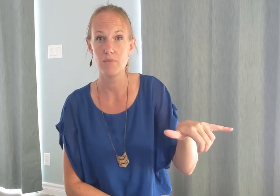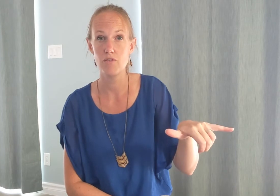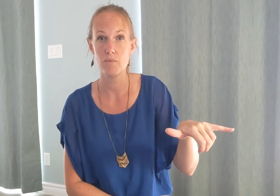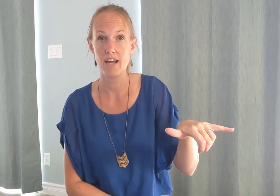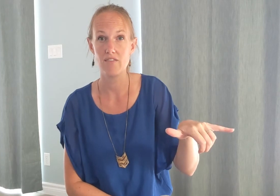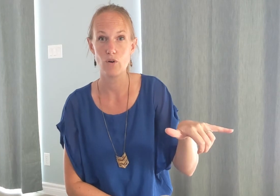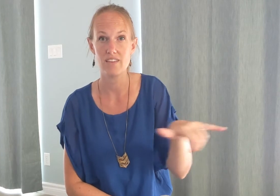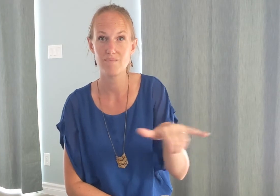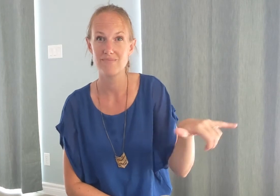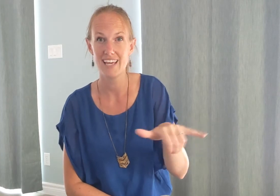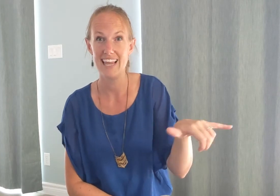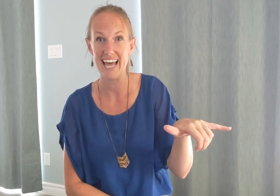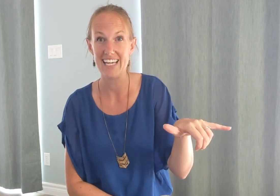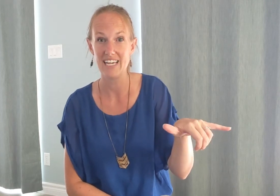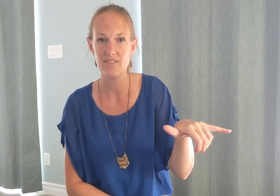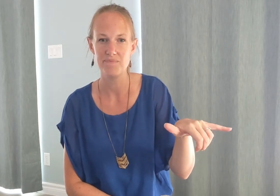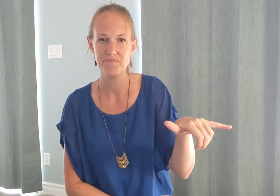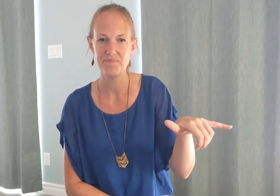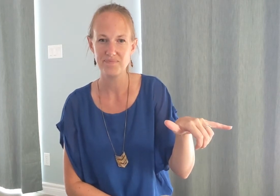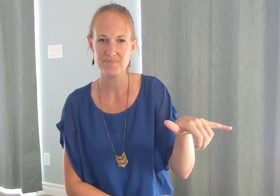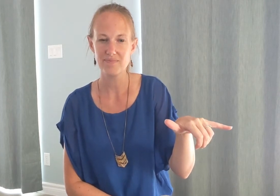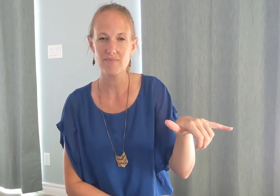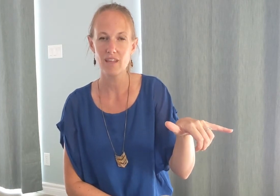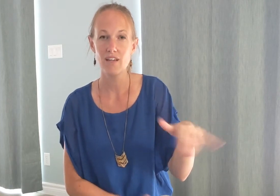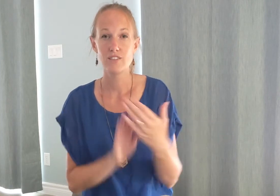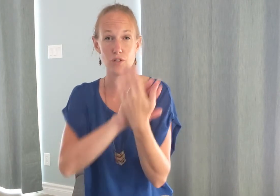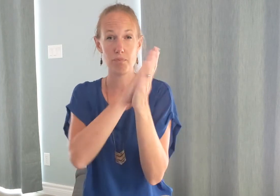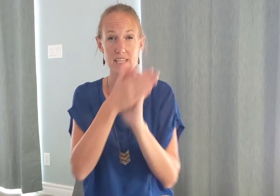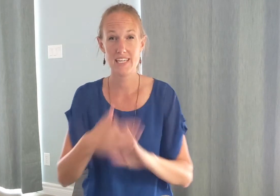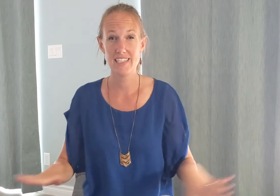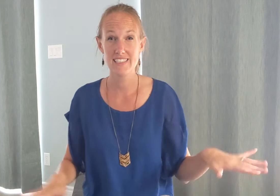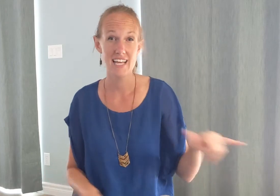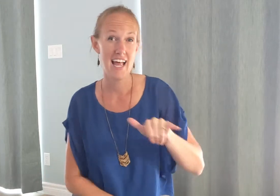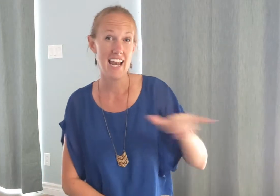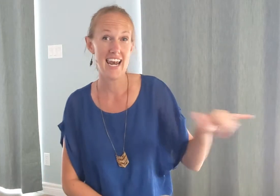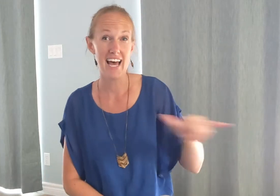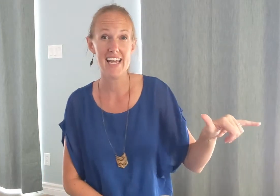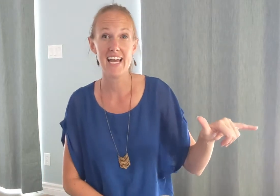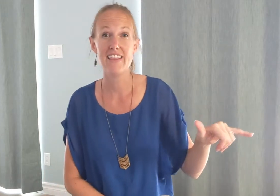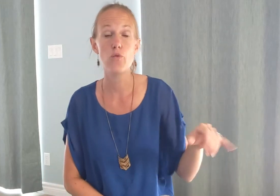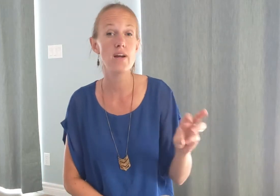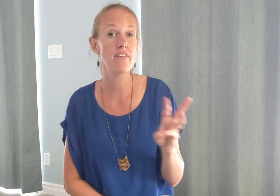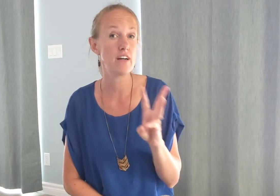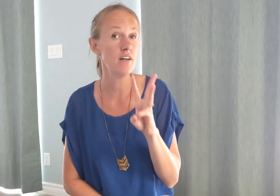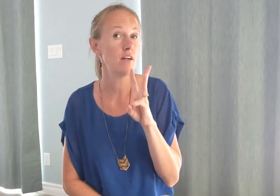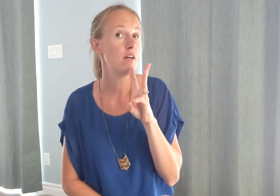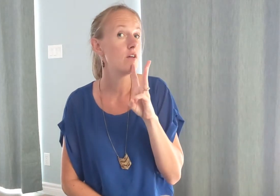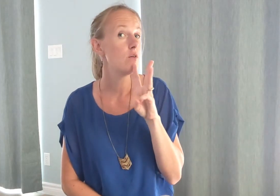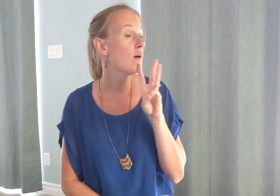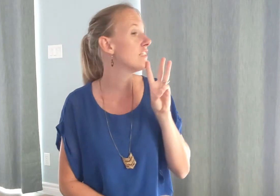of move it back and forth okay like so peace like and then river you want to